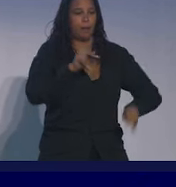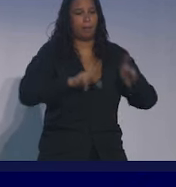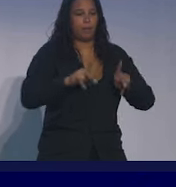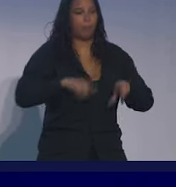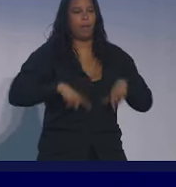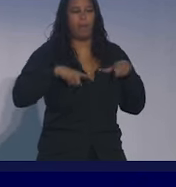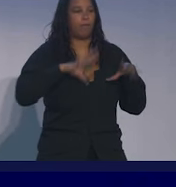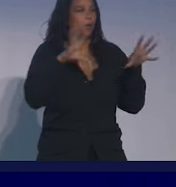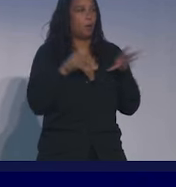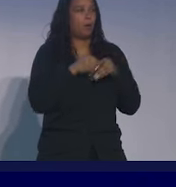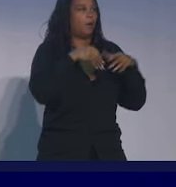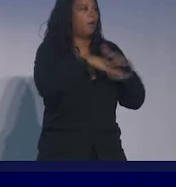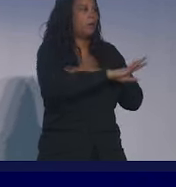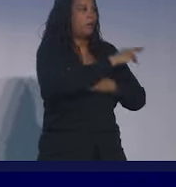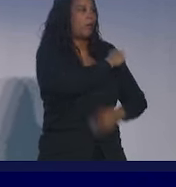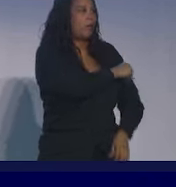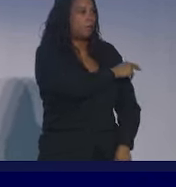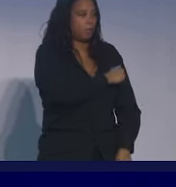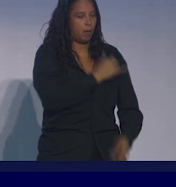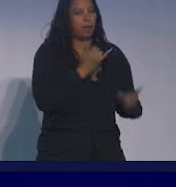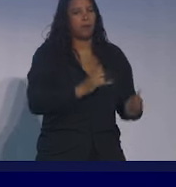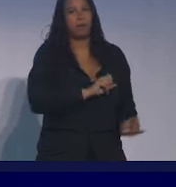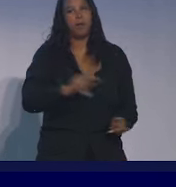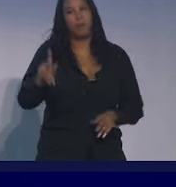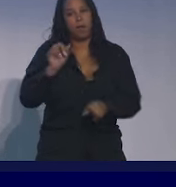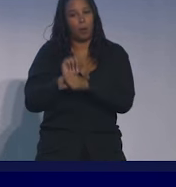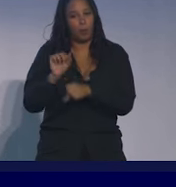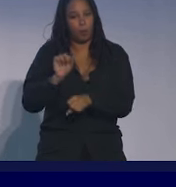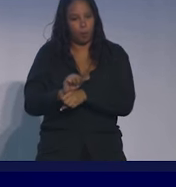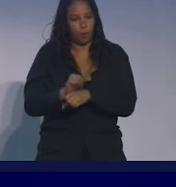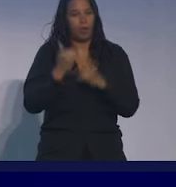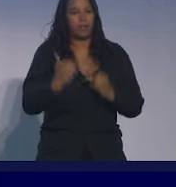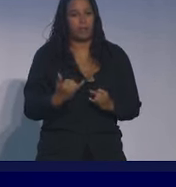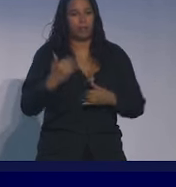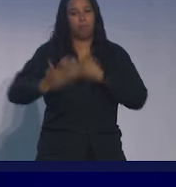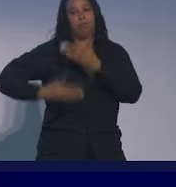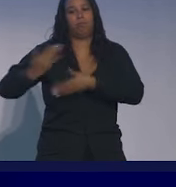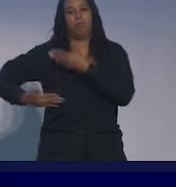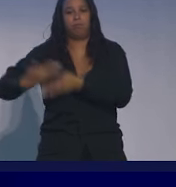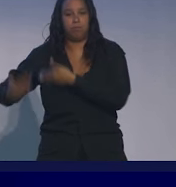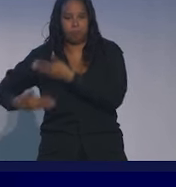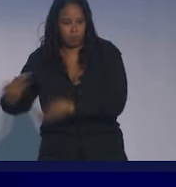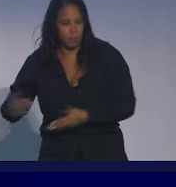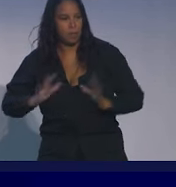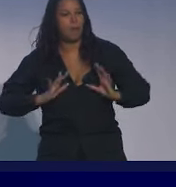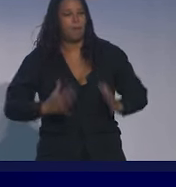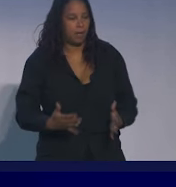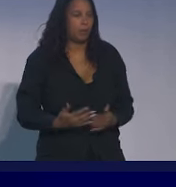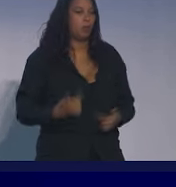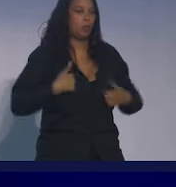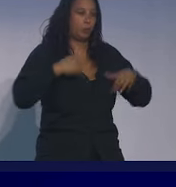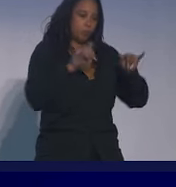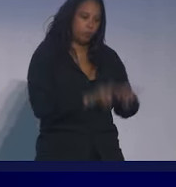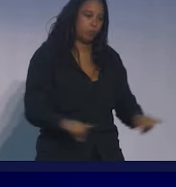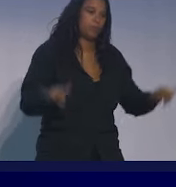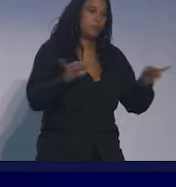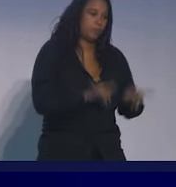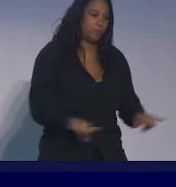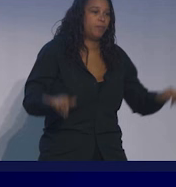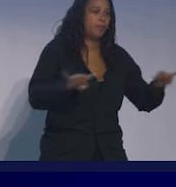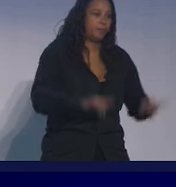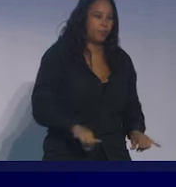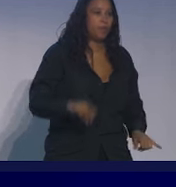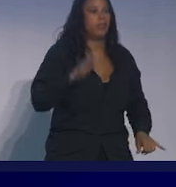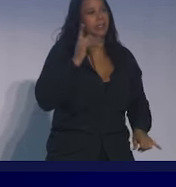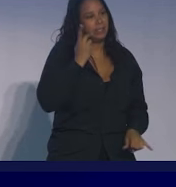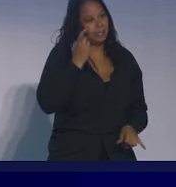hospital. They're back to work. They're able to go back to their daily lives. It is so profound. We've done the same thing with medication-assisted therapy for